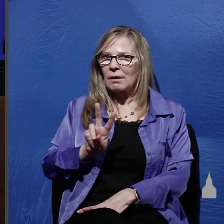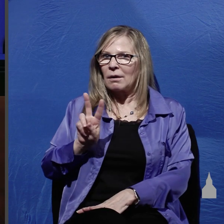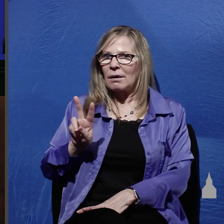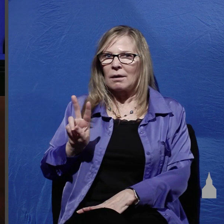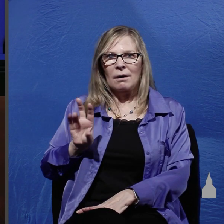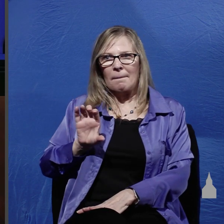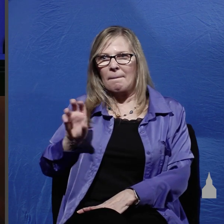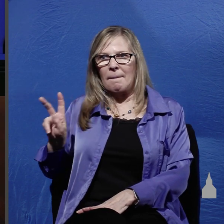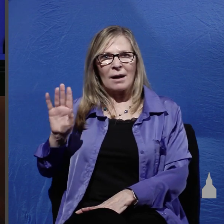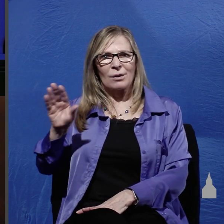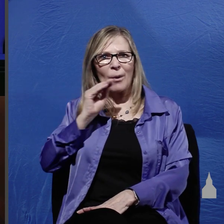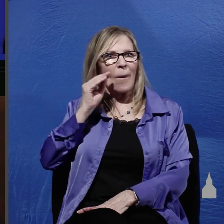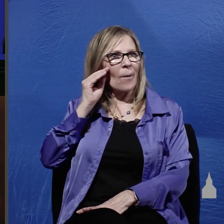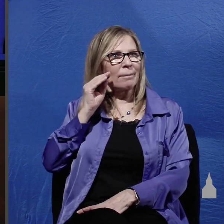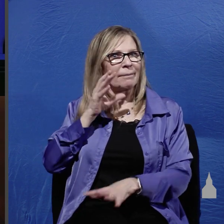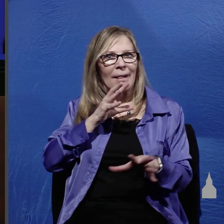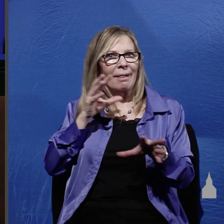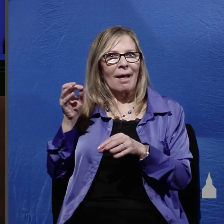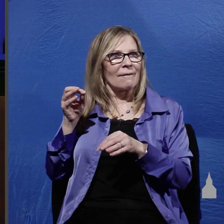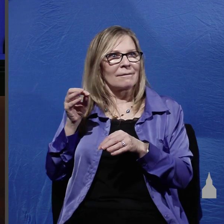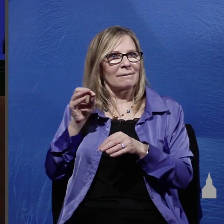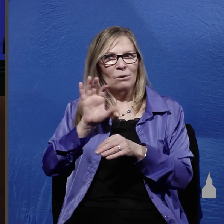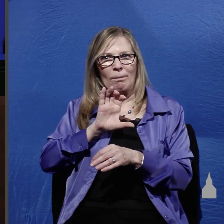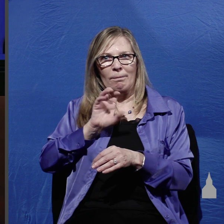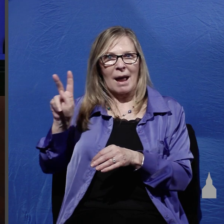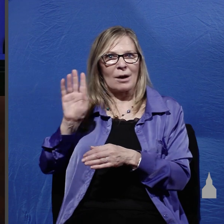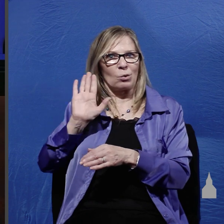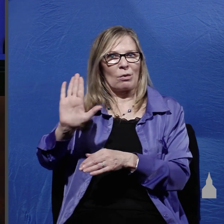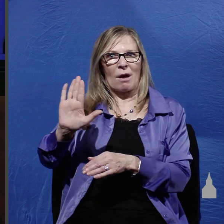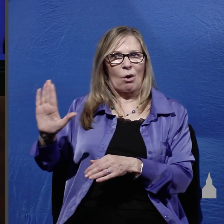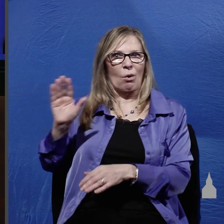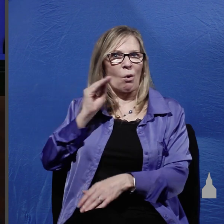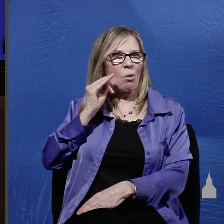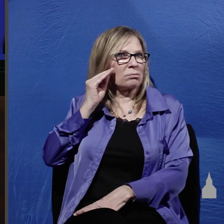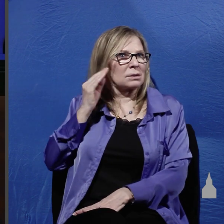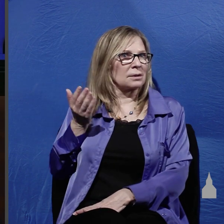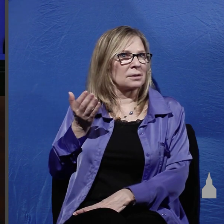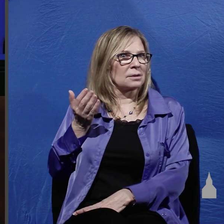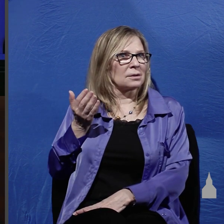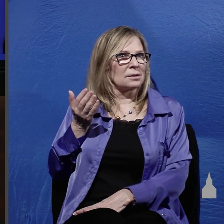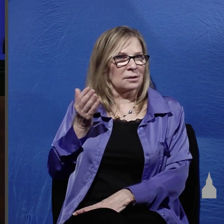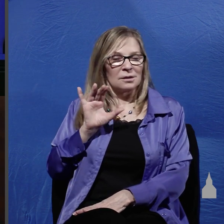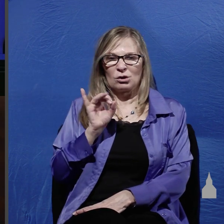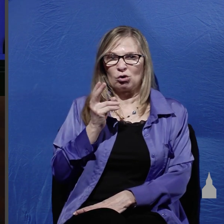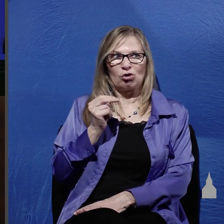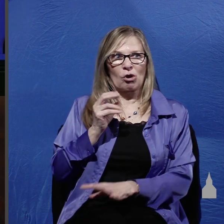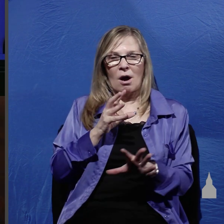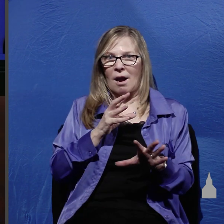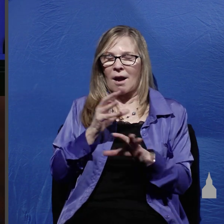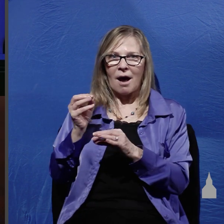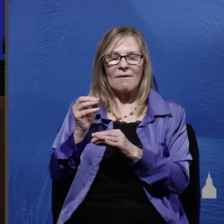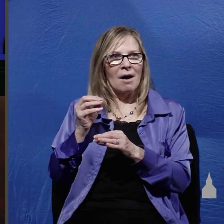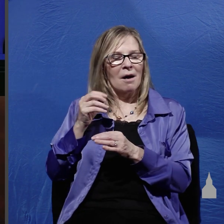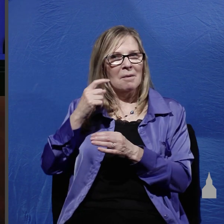they just left the tomb and went to their respective homes but John left as a believing man